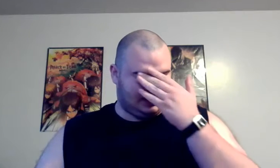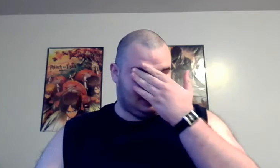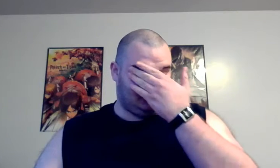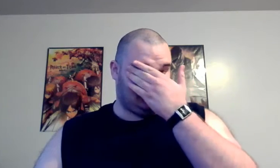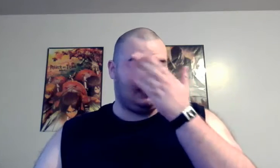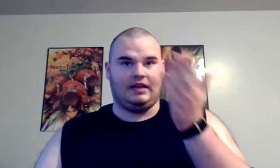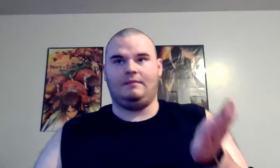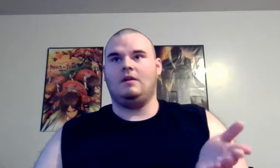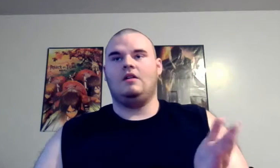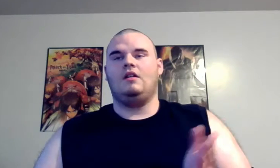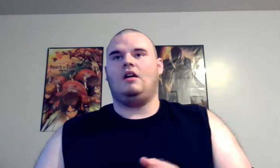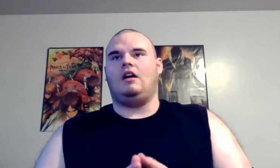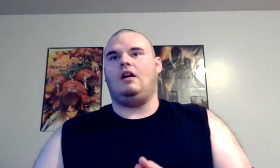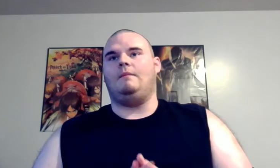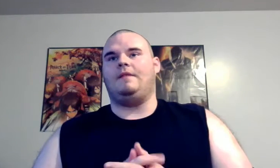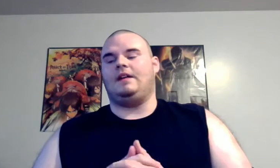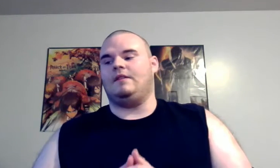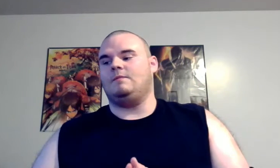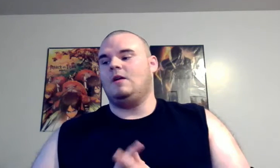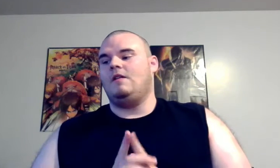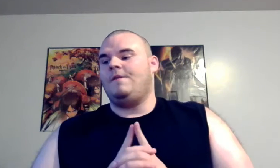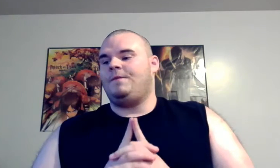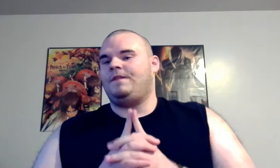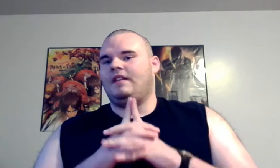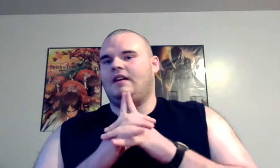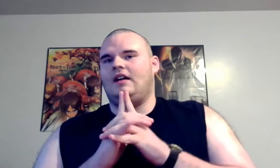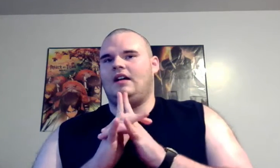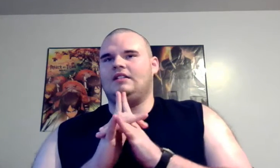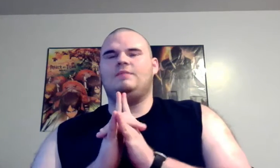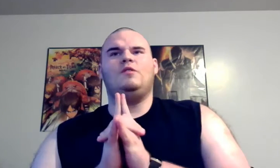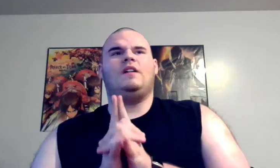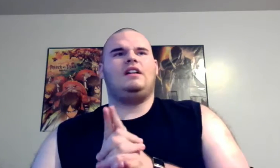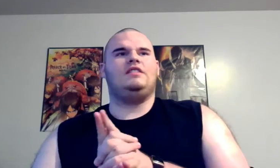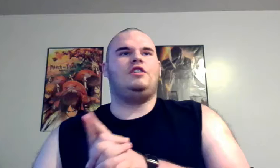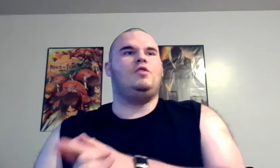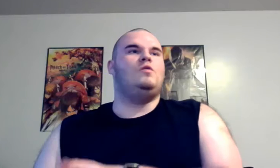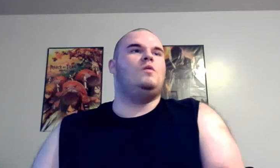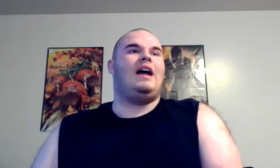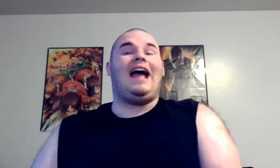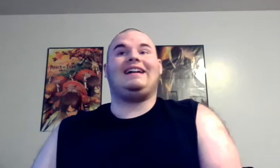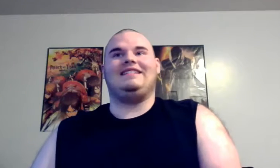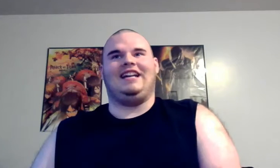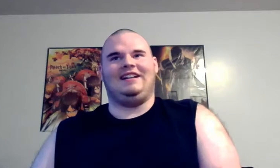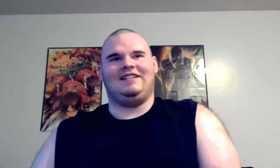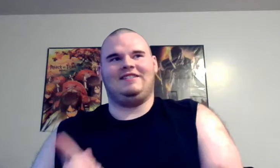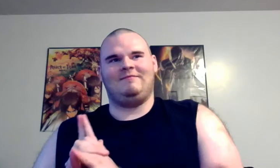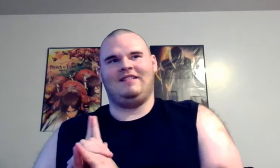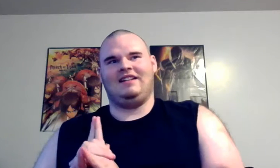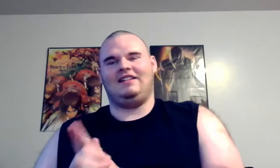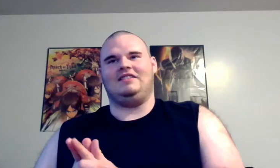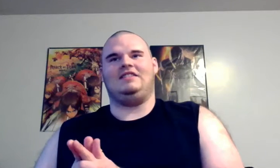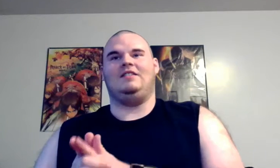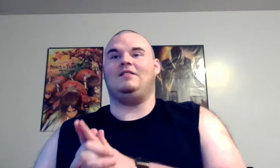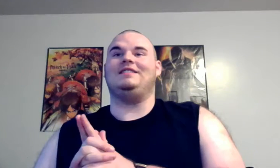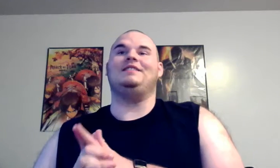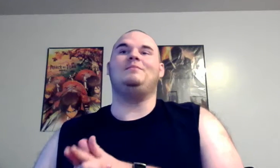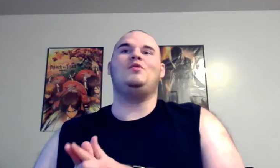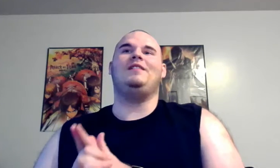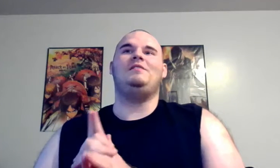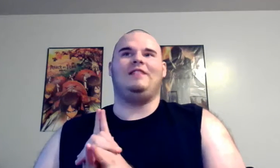say but I can't um think of it uh let's move on to acting because you know this is a movie you need